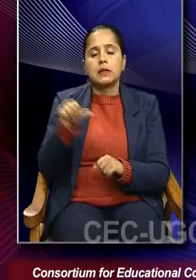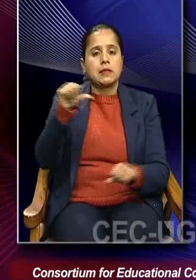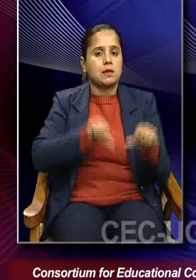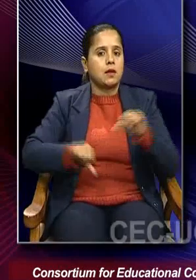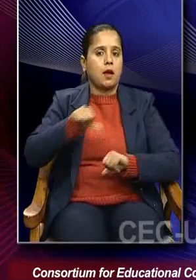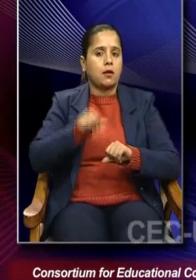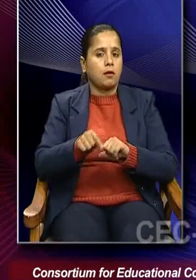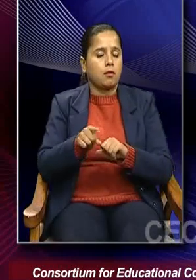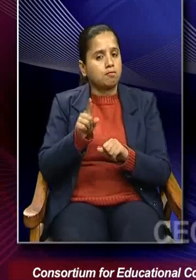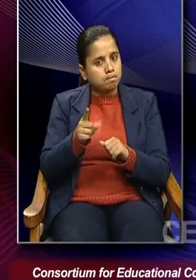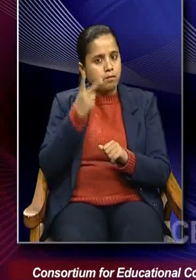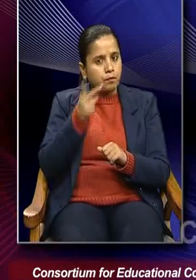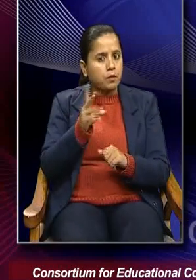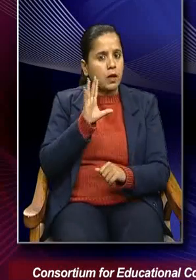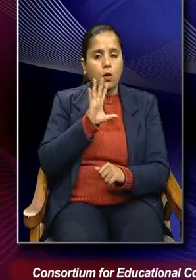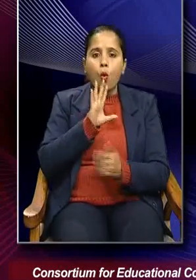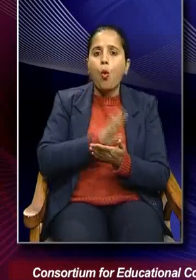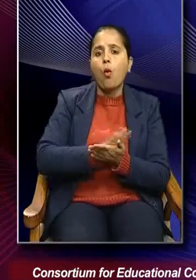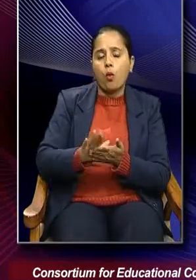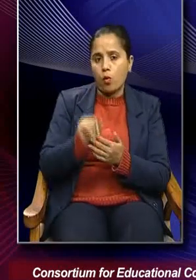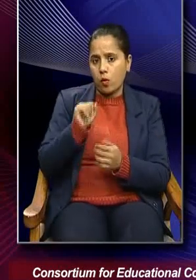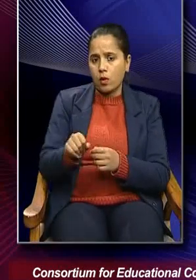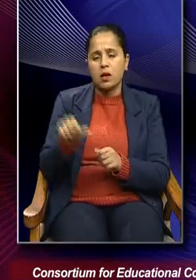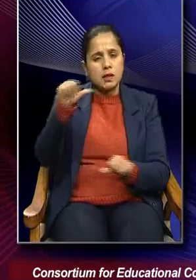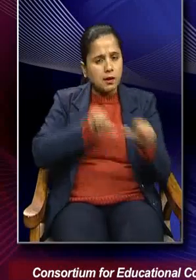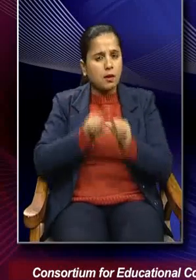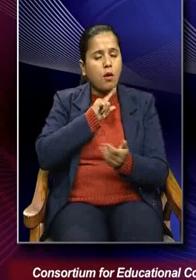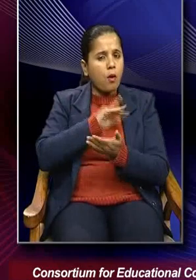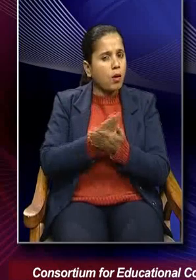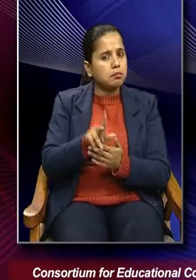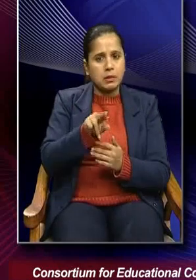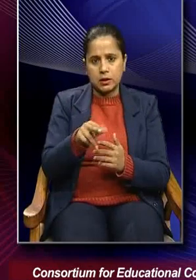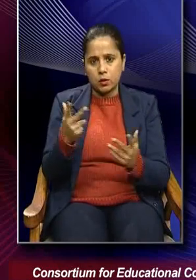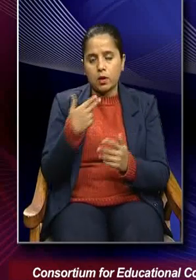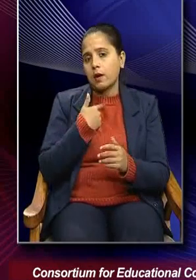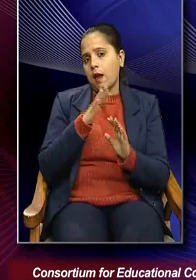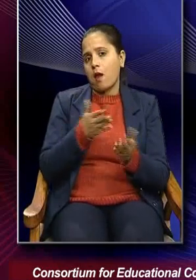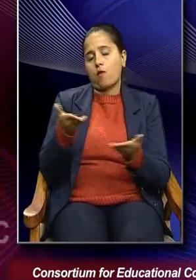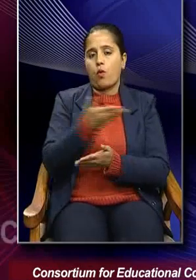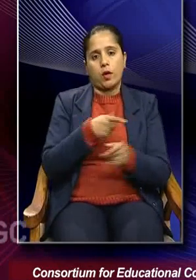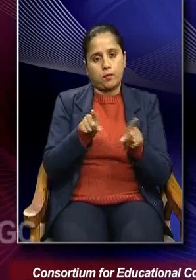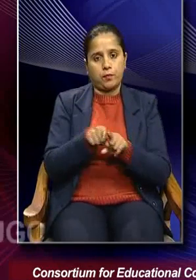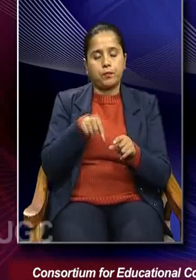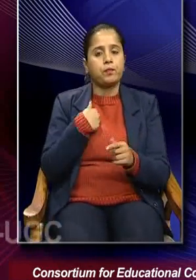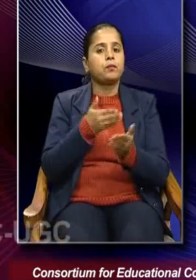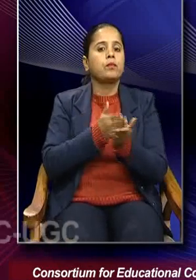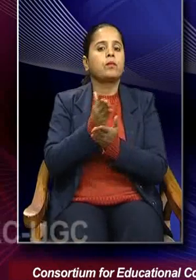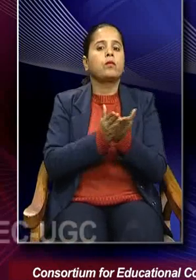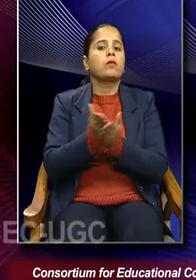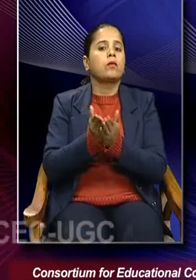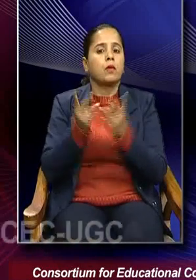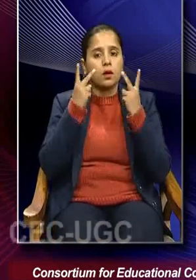integrity. Now, scientific integrity means that we have a methodological